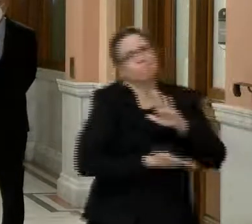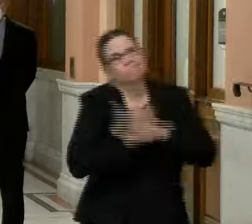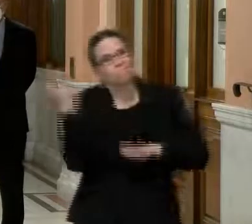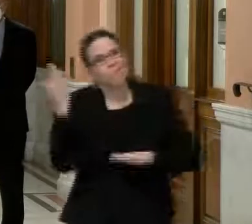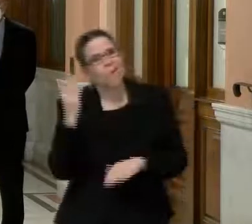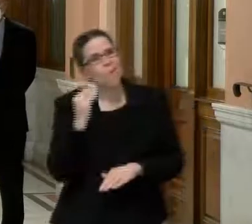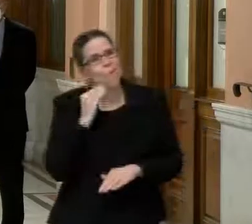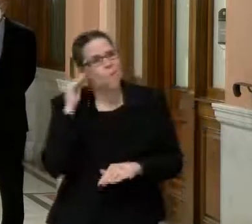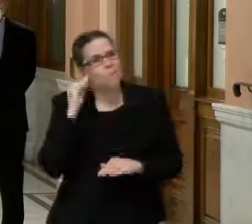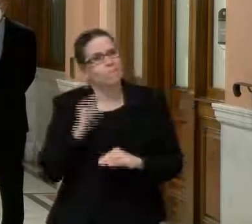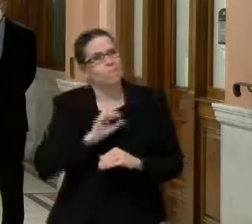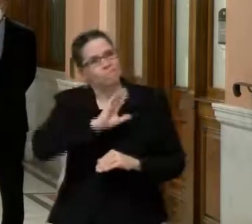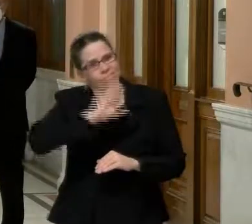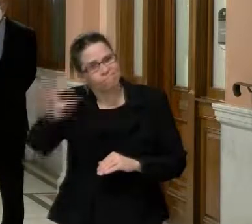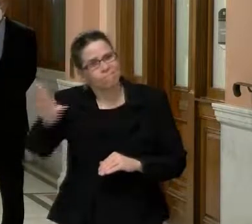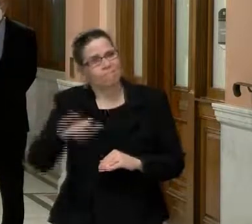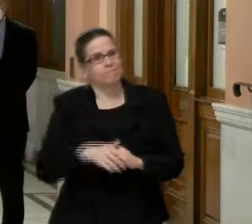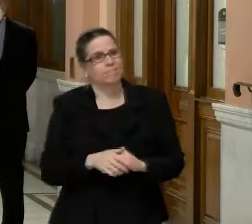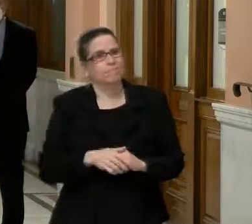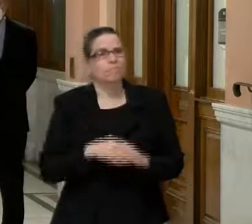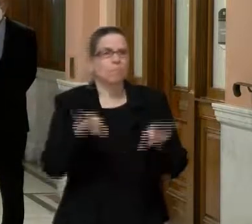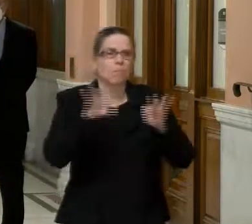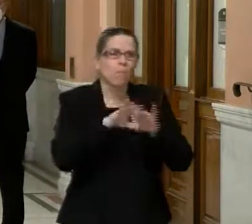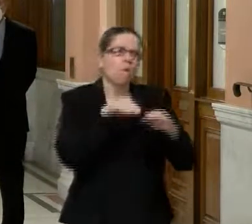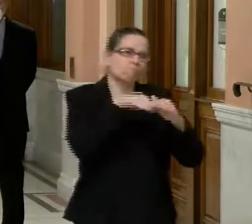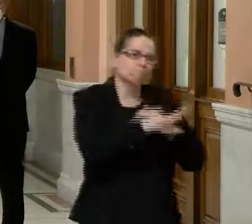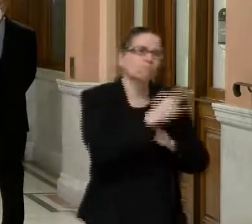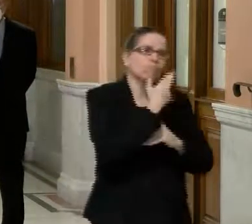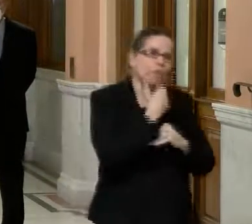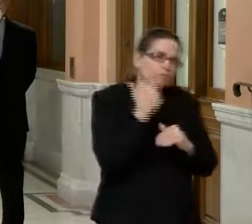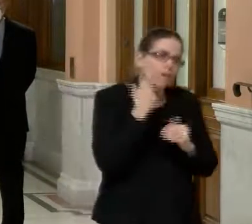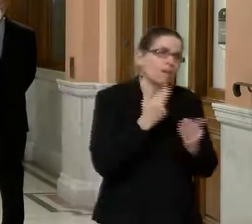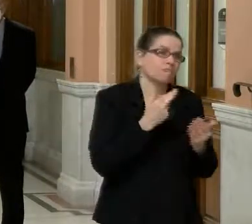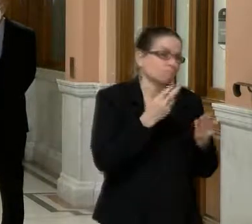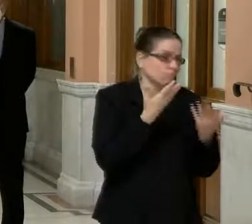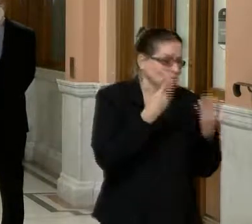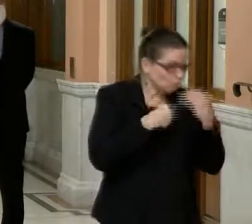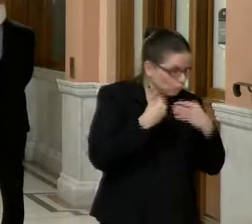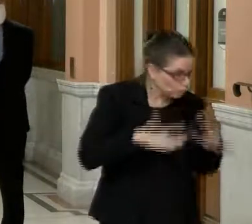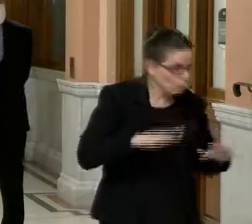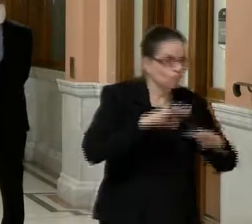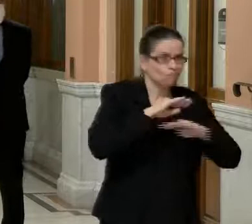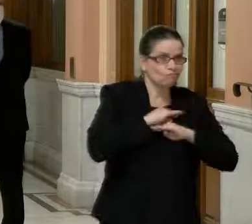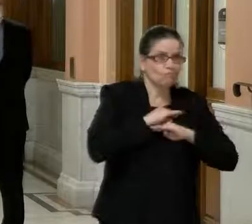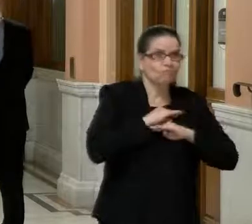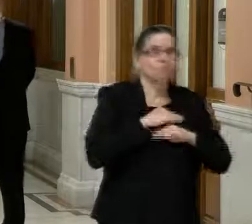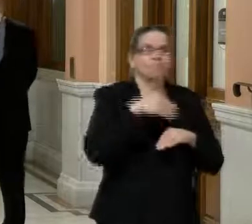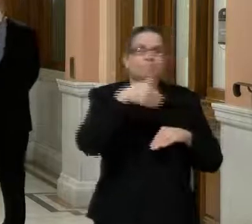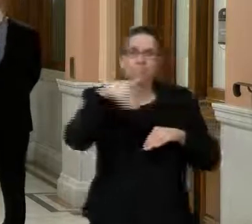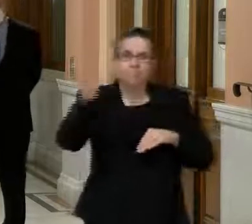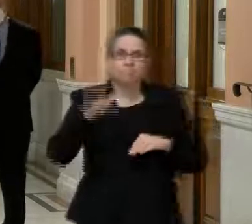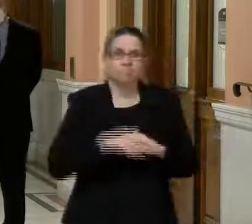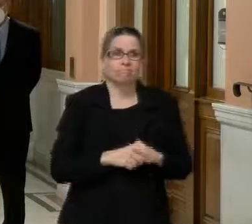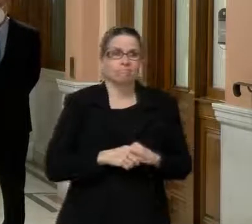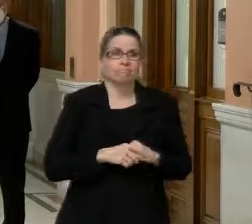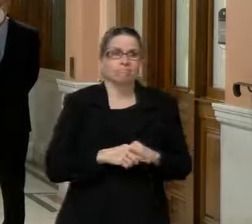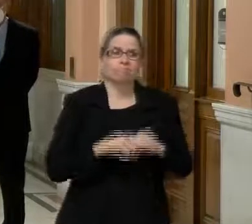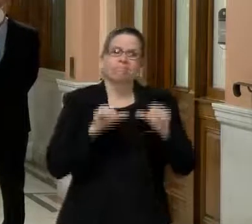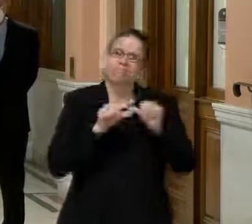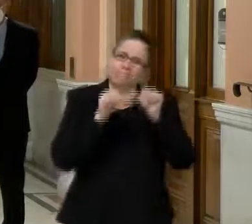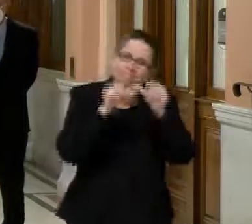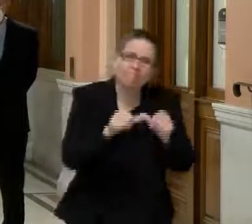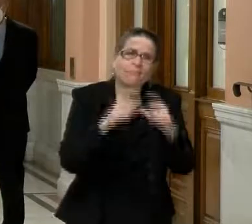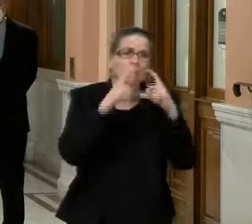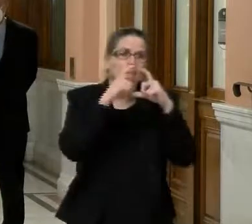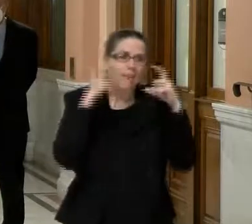go have dinner, enjoy yourself, uh, and then, uh, go home, wear the mask when you're going to the restroom, when you're walking to your table